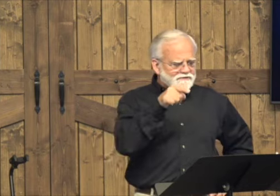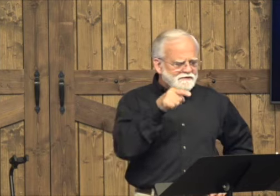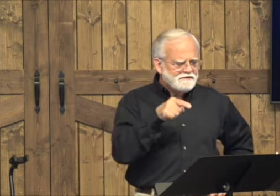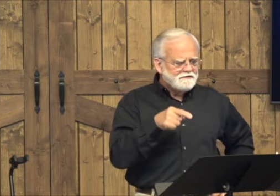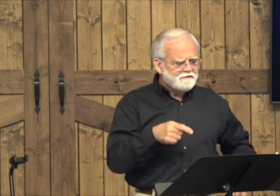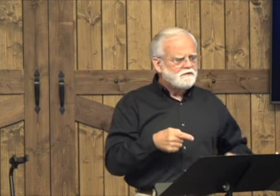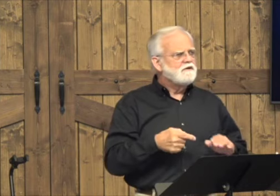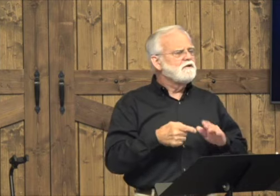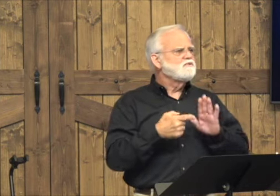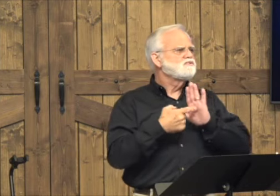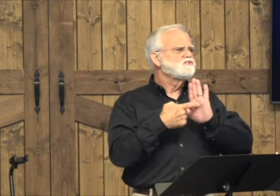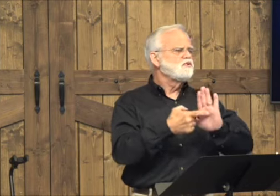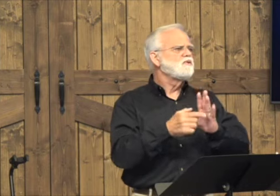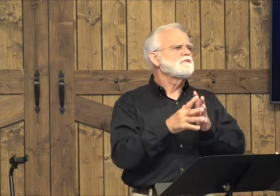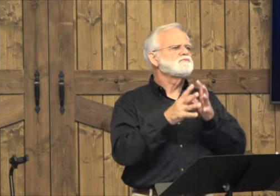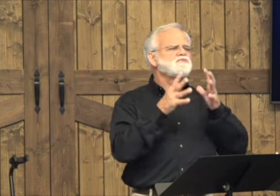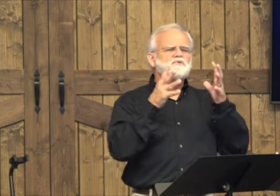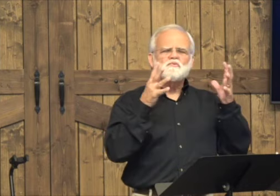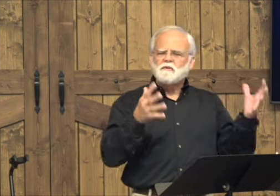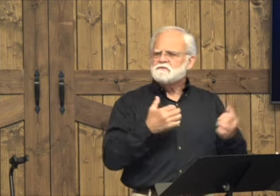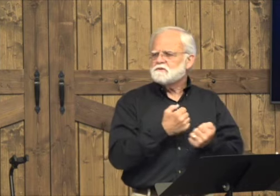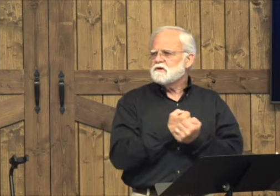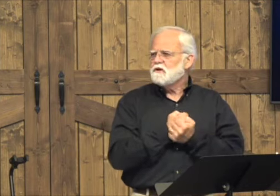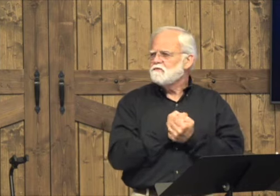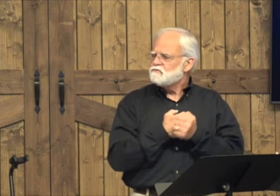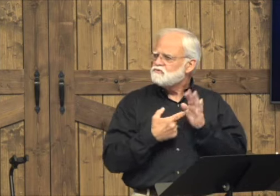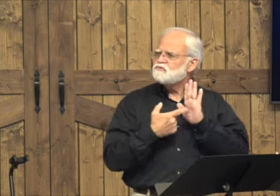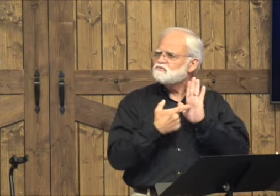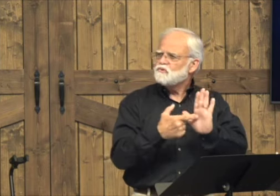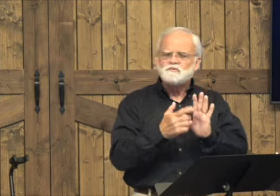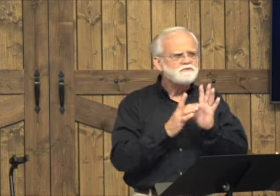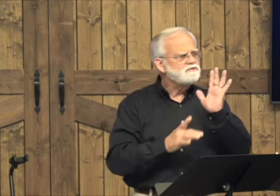And this woman has shown so much love.